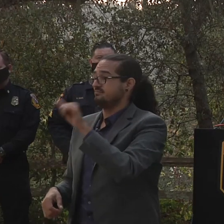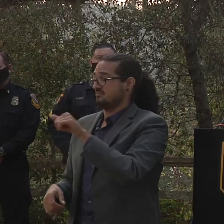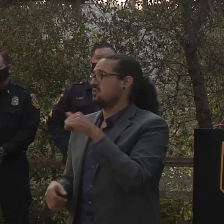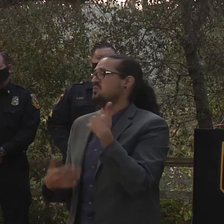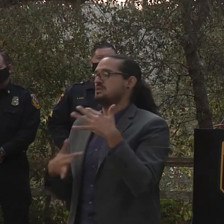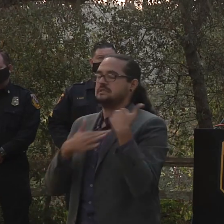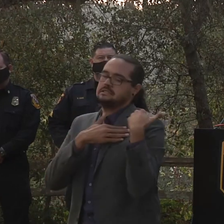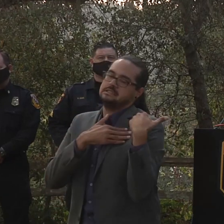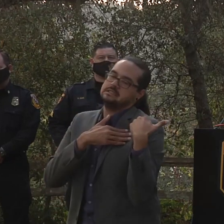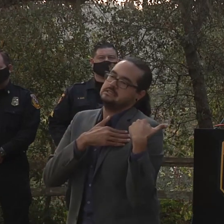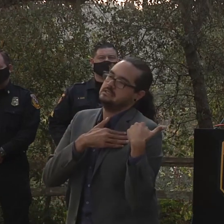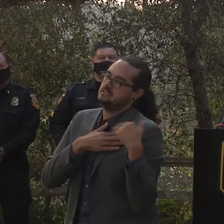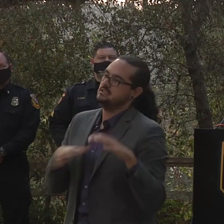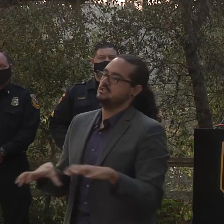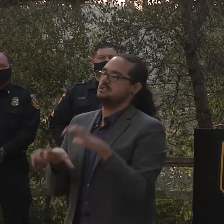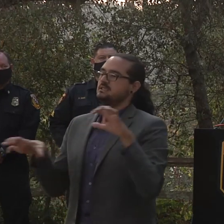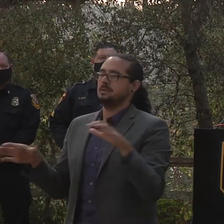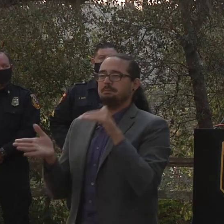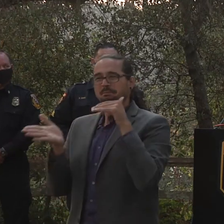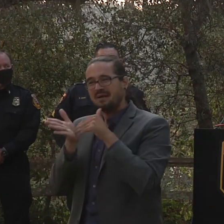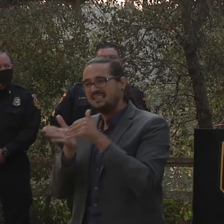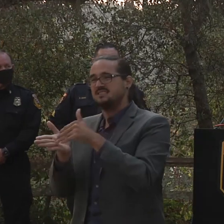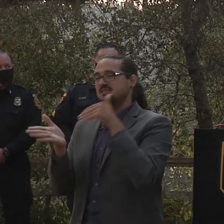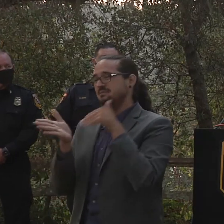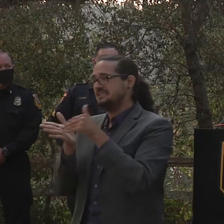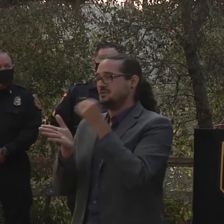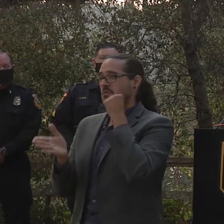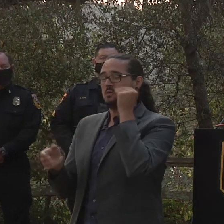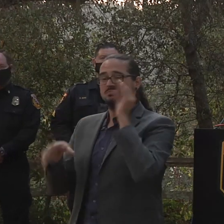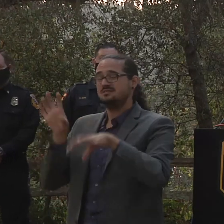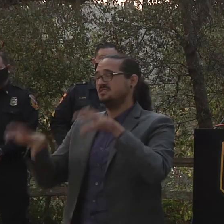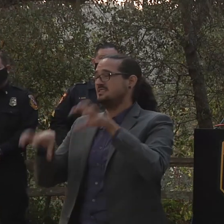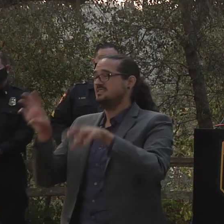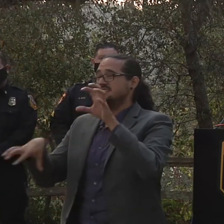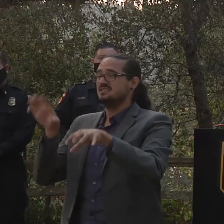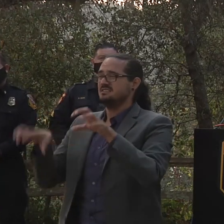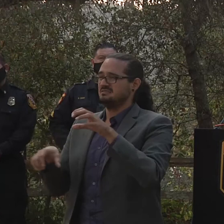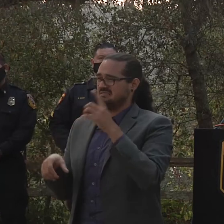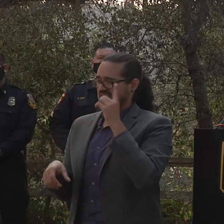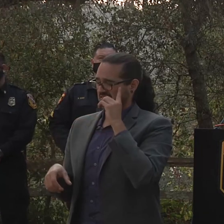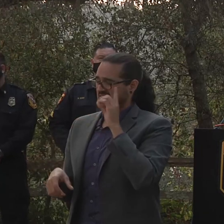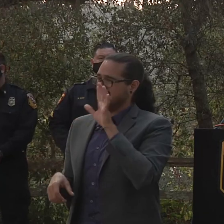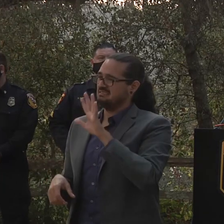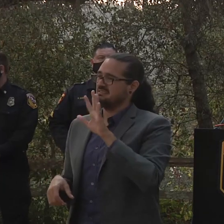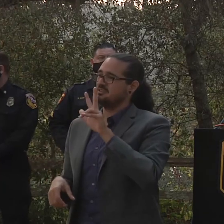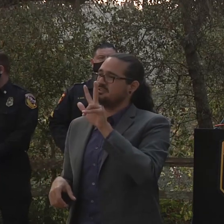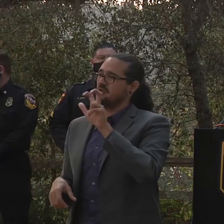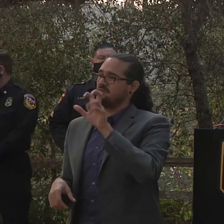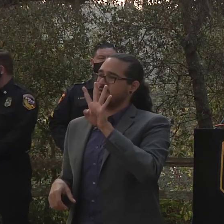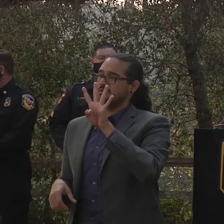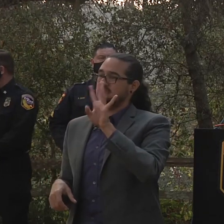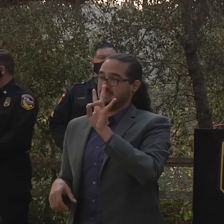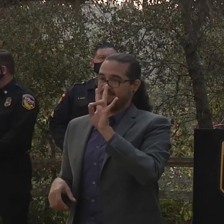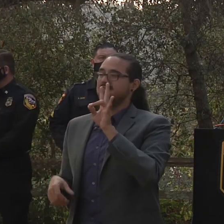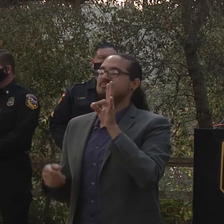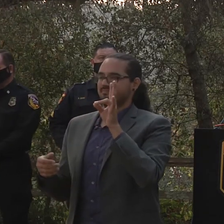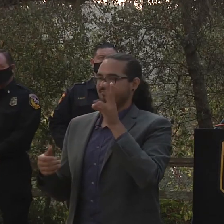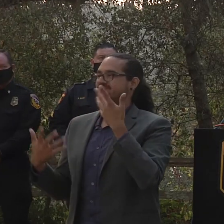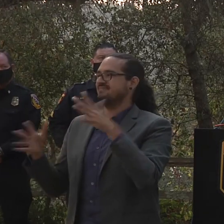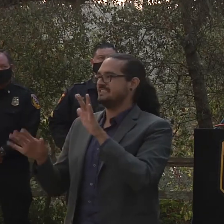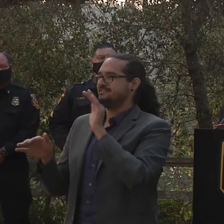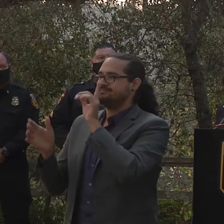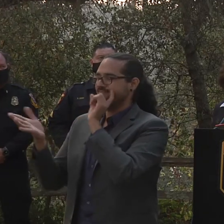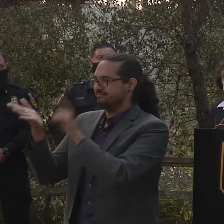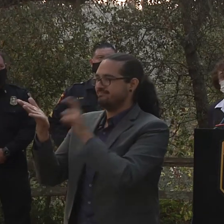uh three about 350 i think the numbers 347 people uh we made contact with who said that they would rather ride